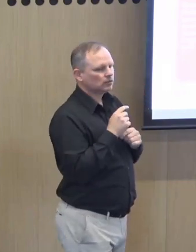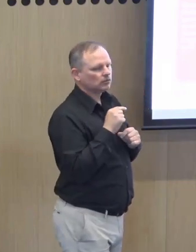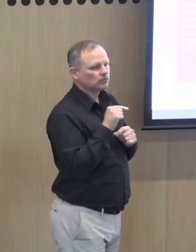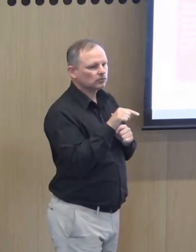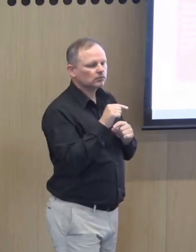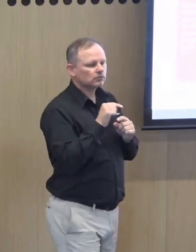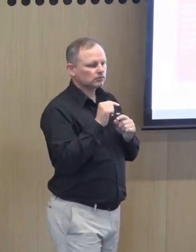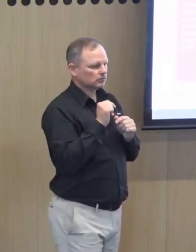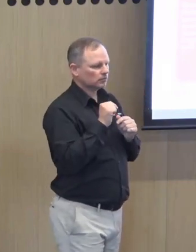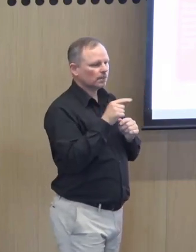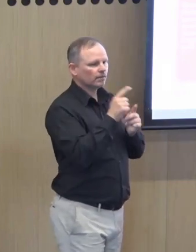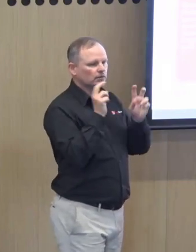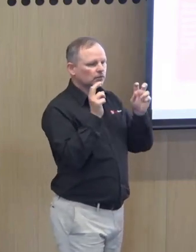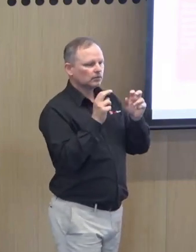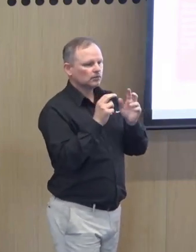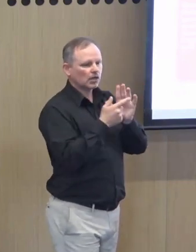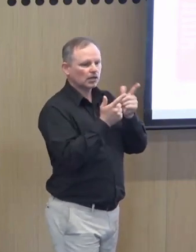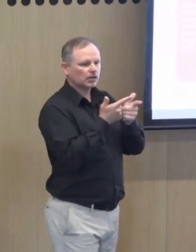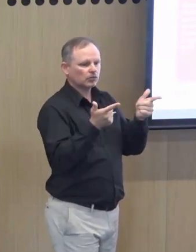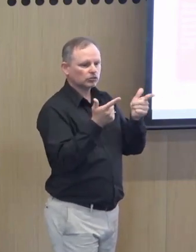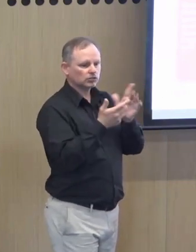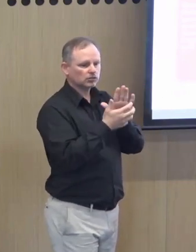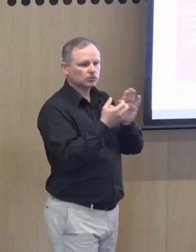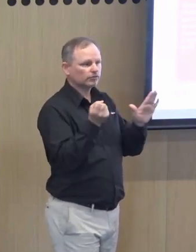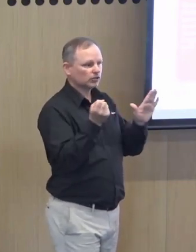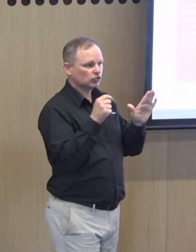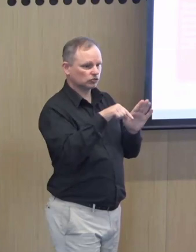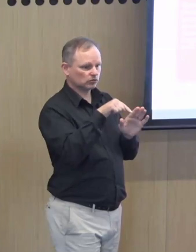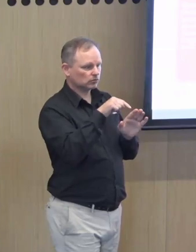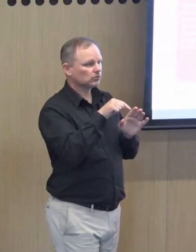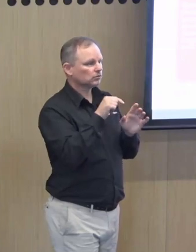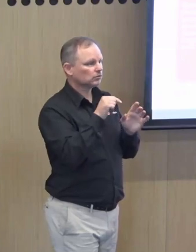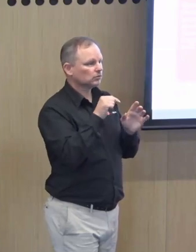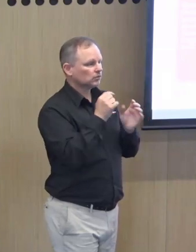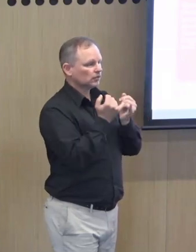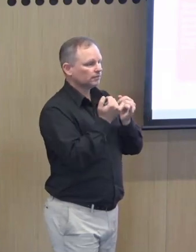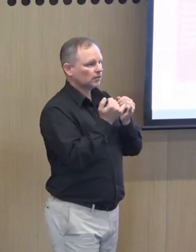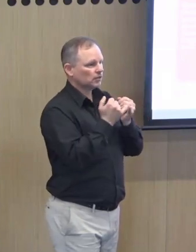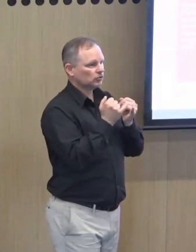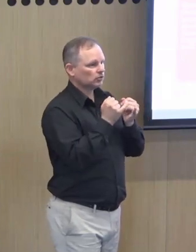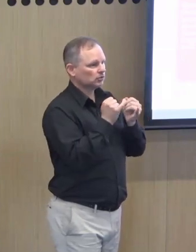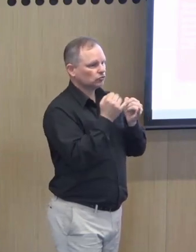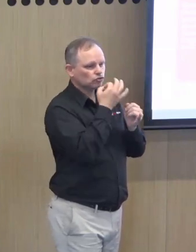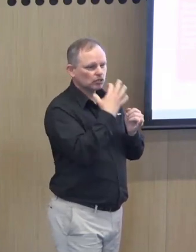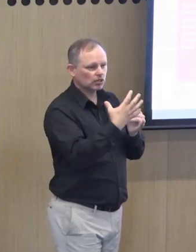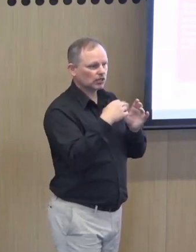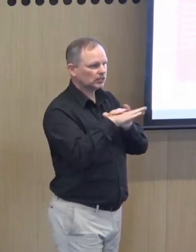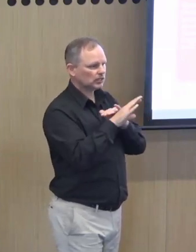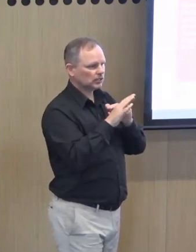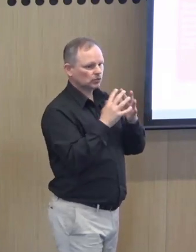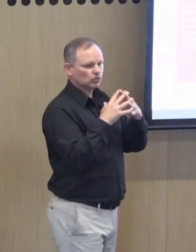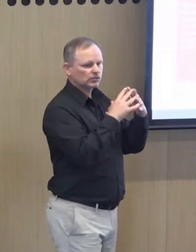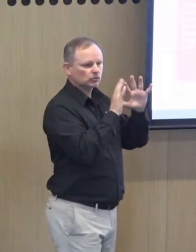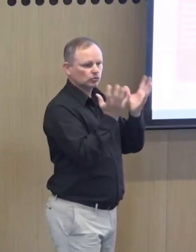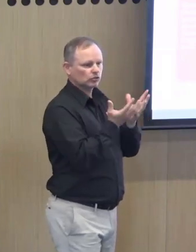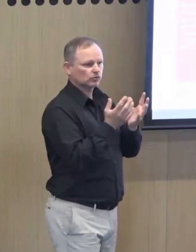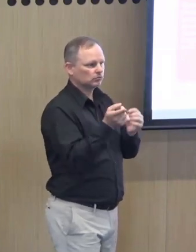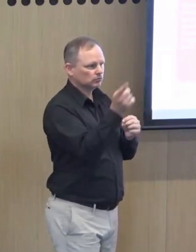trauma of the dinner table syndrome that Ramis referred to earlier, the language deprivation. I mean, that's sort of rare in Australia, the